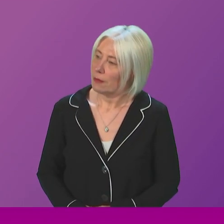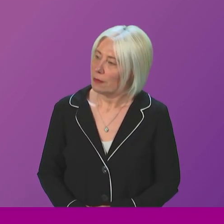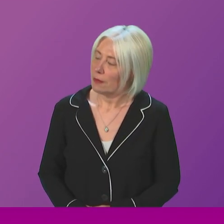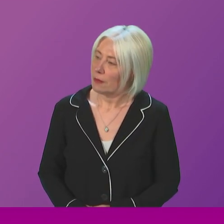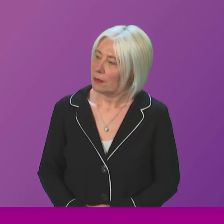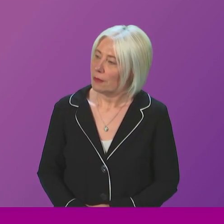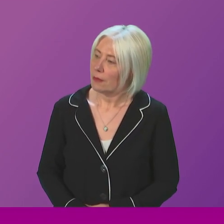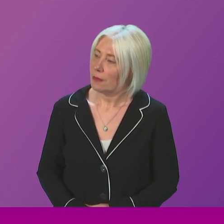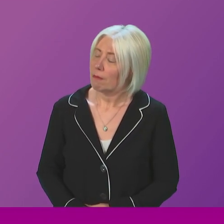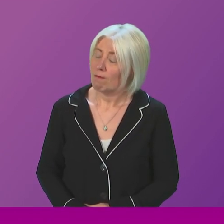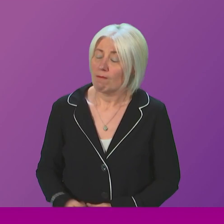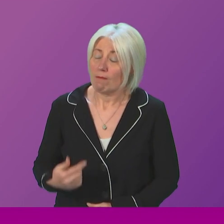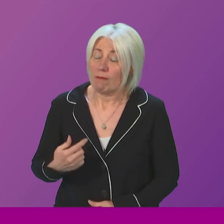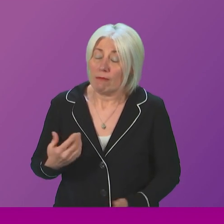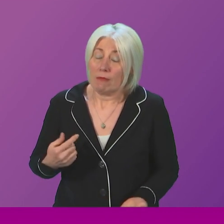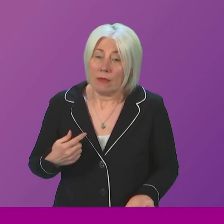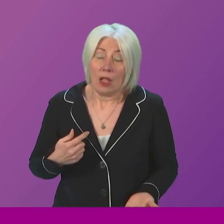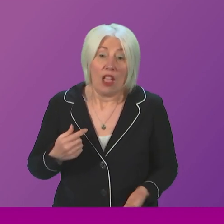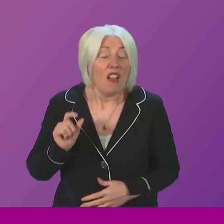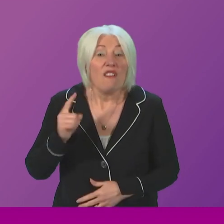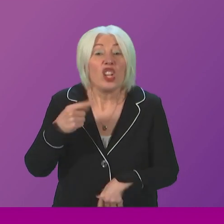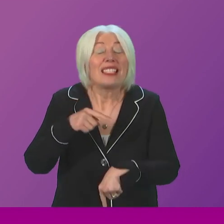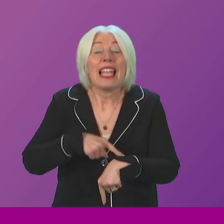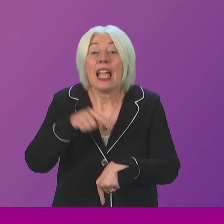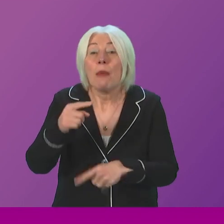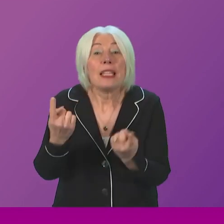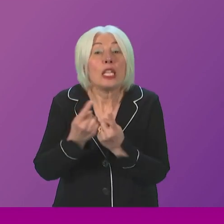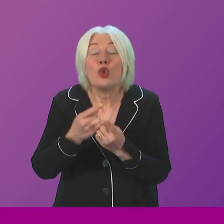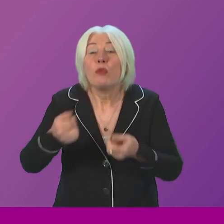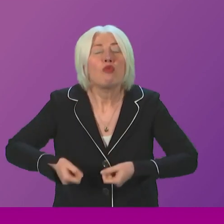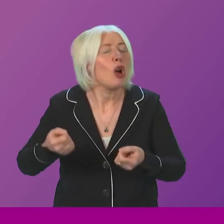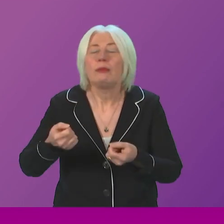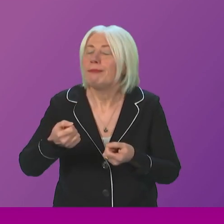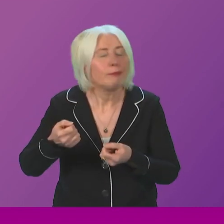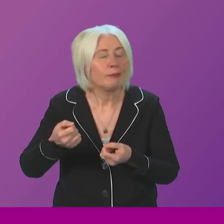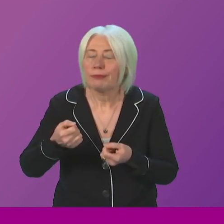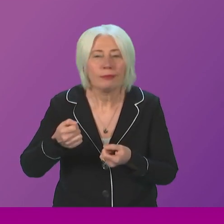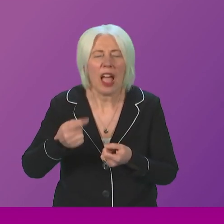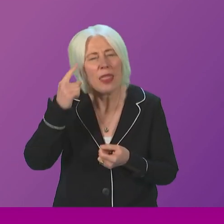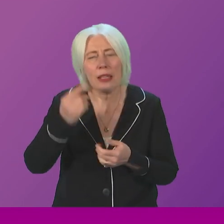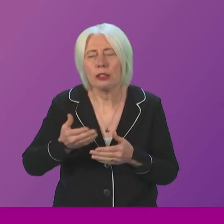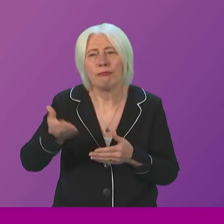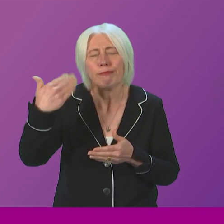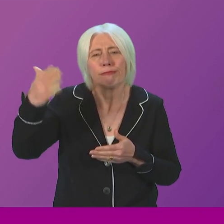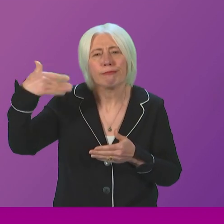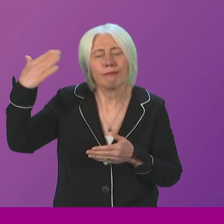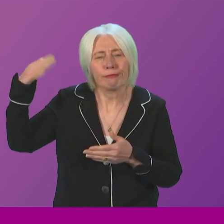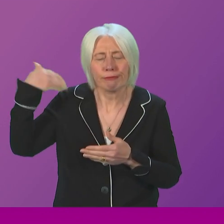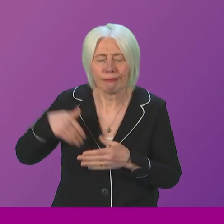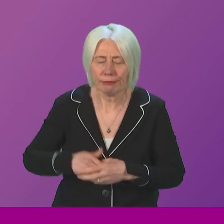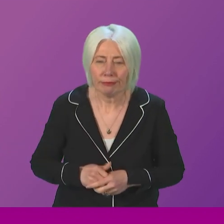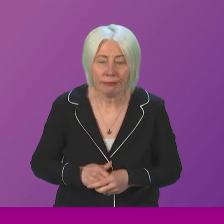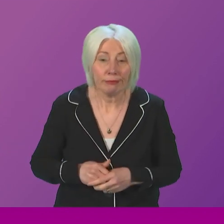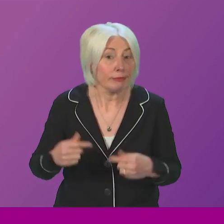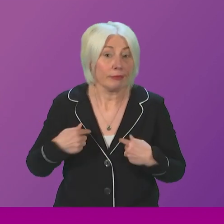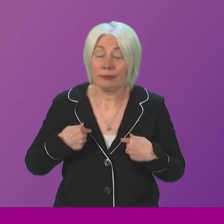To my understanding, this is not the first time this issue has been raised. I think it has been raised months before as well. Now, of